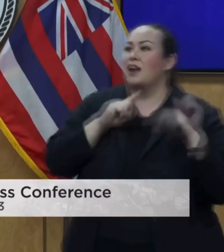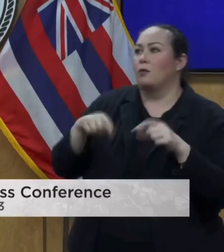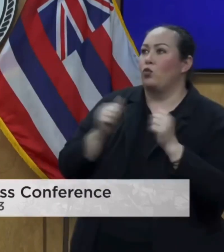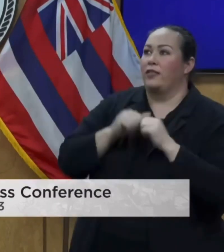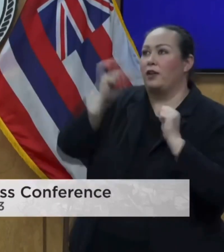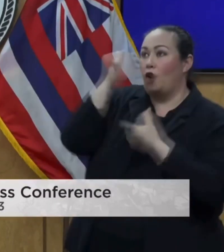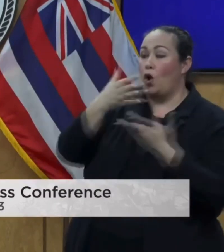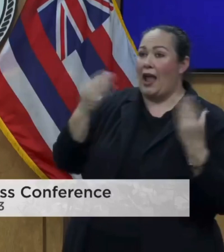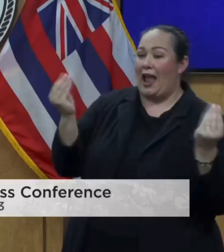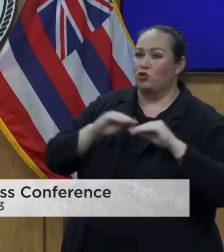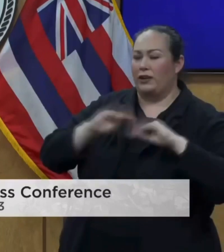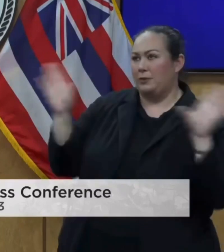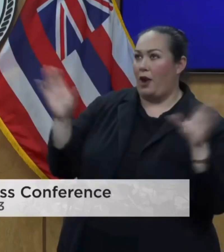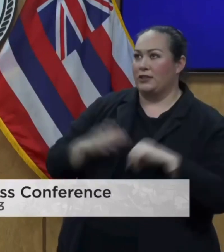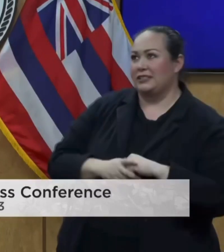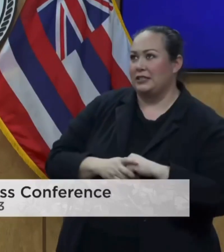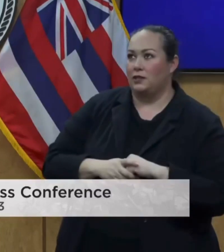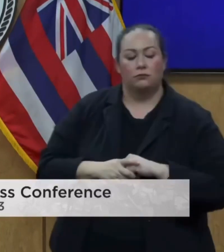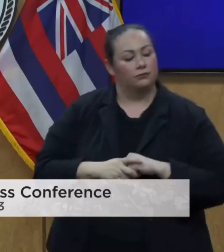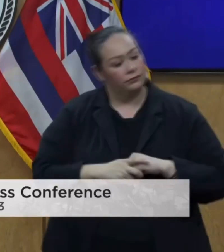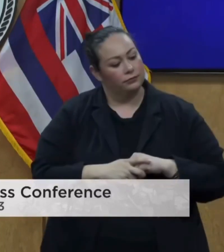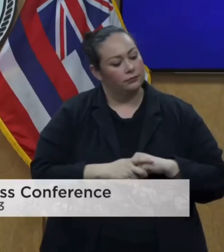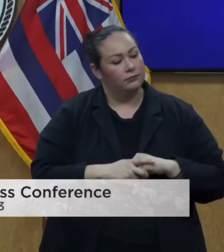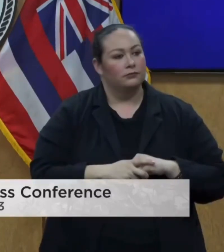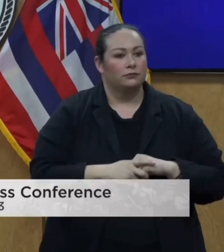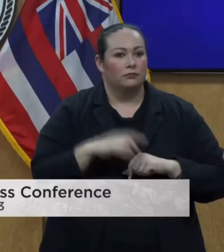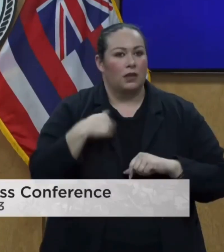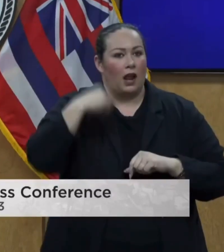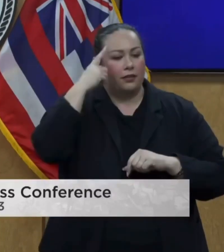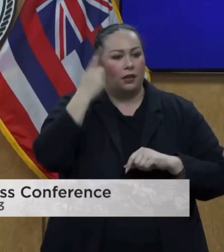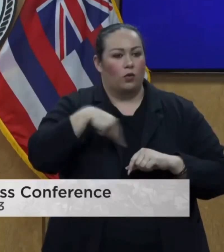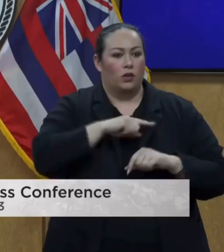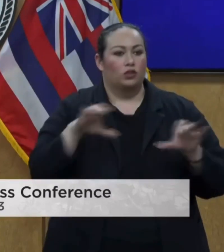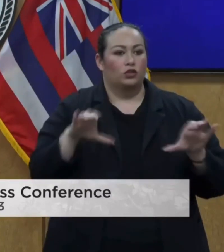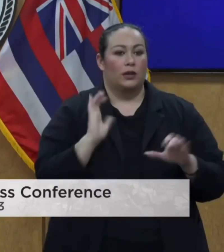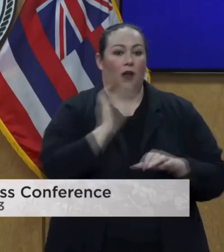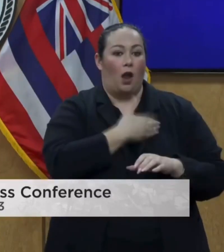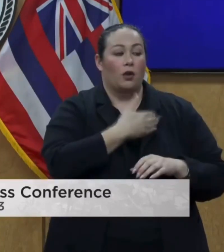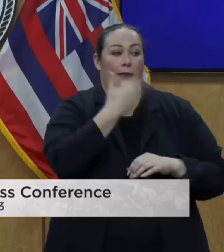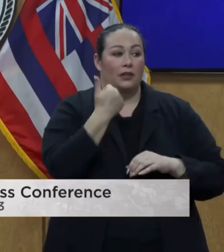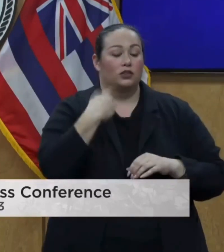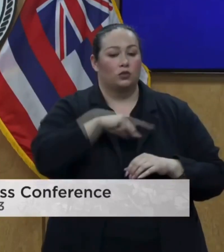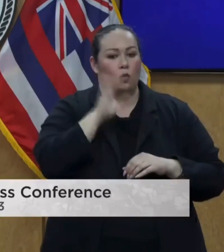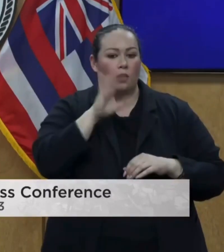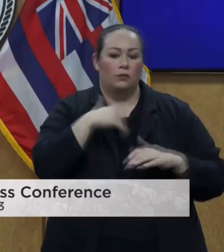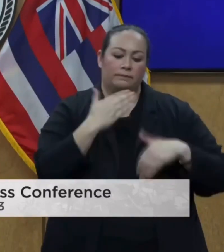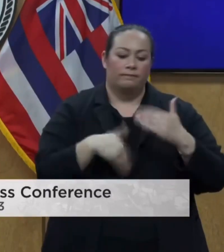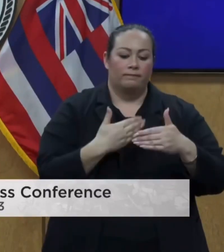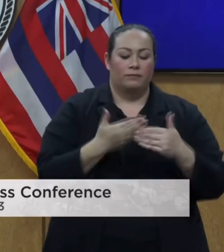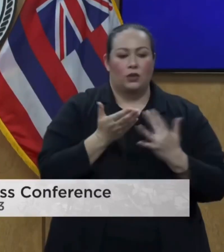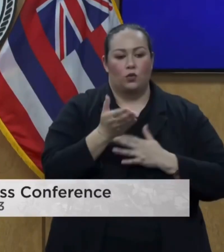I think we are doing our best. And you know that we are, we will get our way through that. So I'll ask you for that continued. Thank you. you.